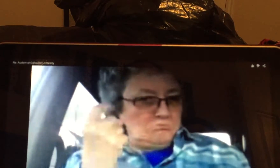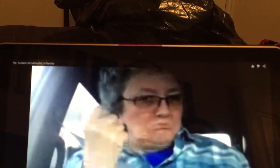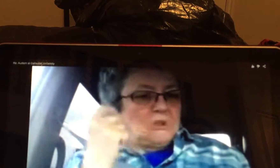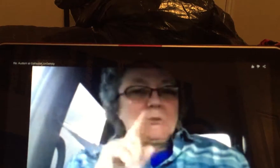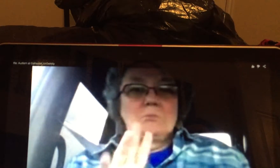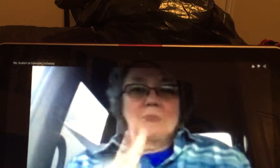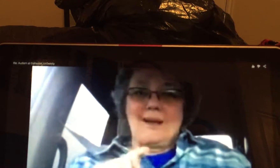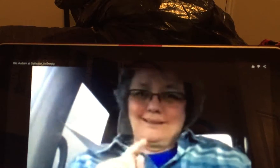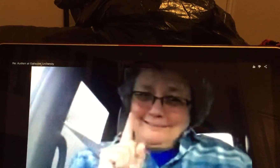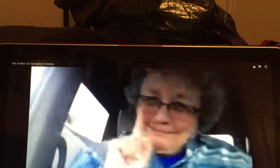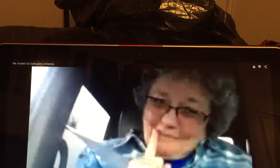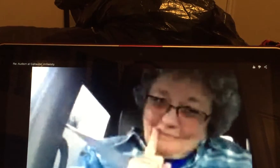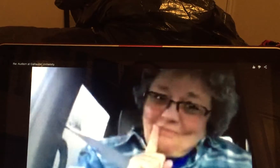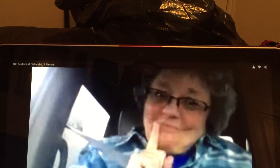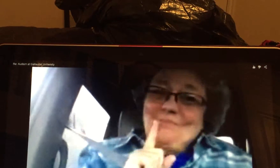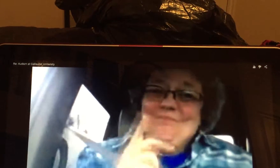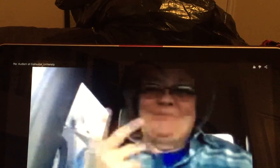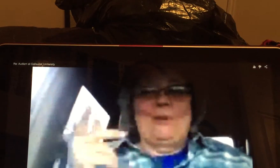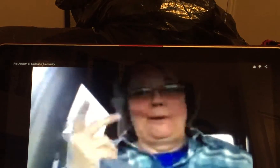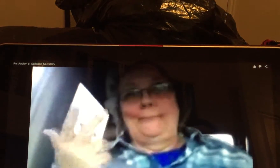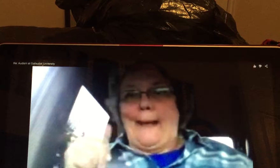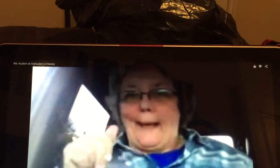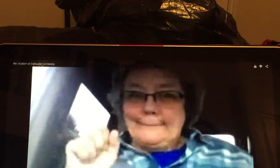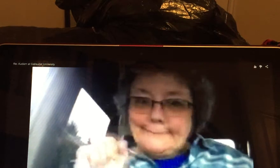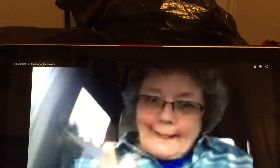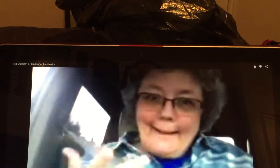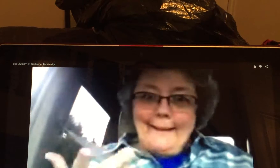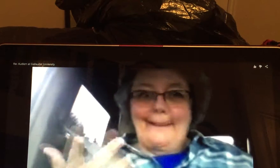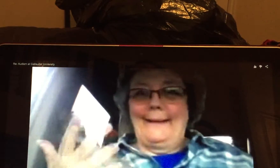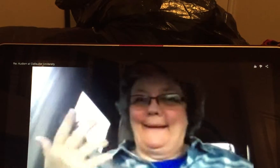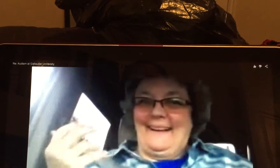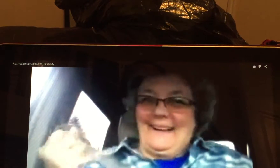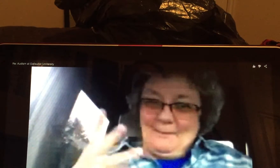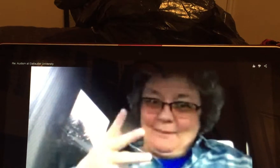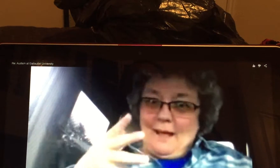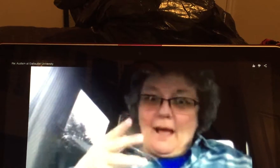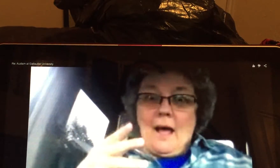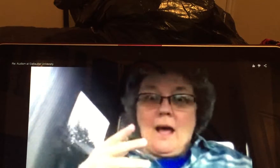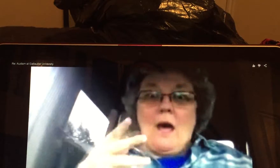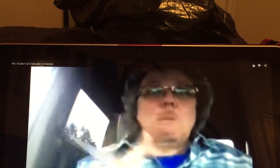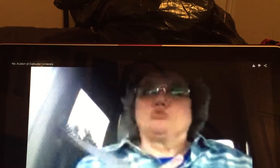you know I think that maybe sometimes we need to negotiate a solution for things like this